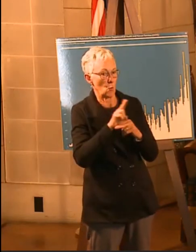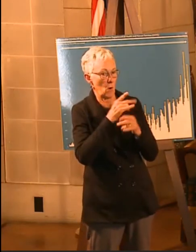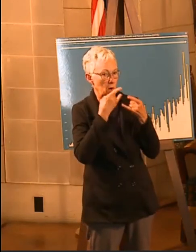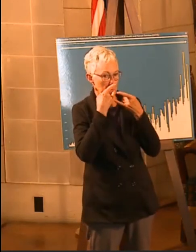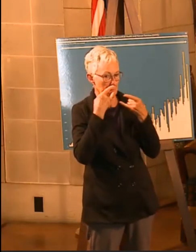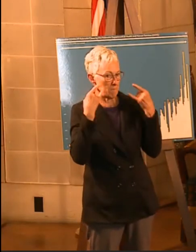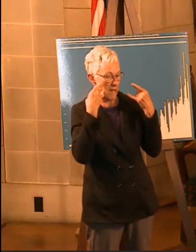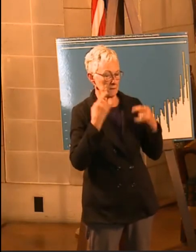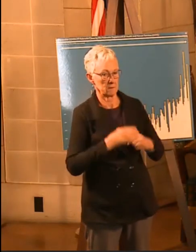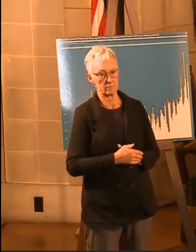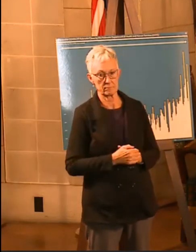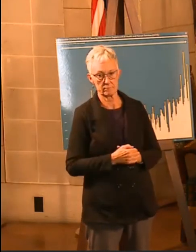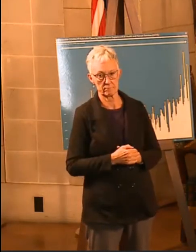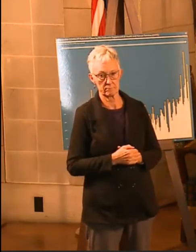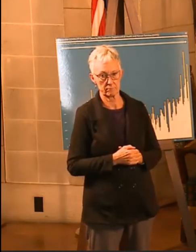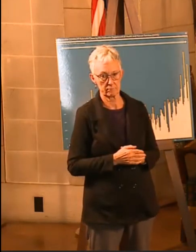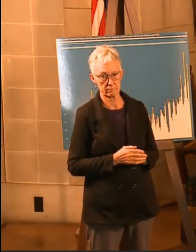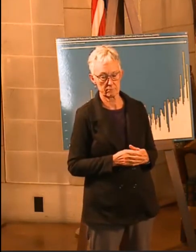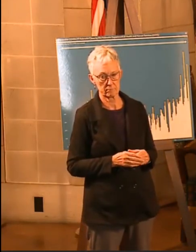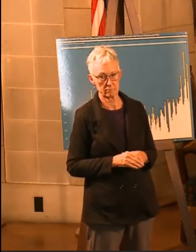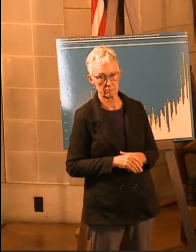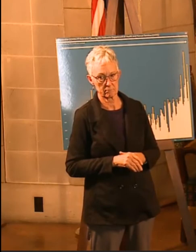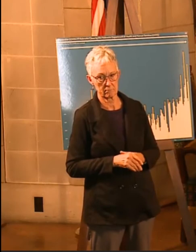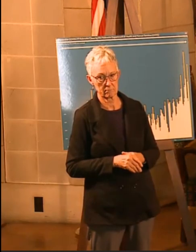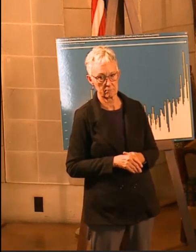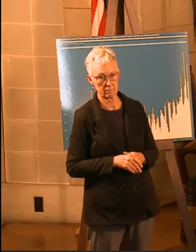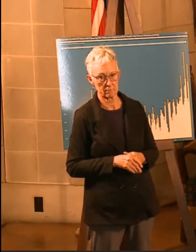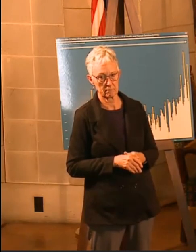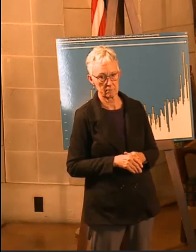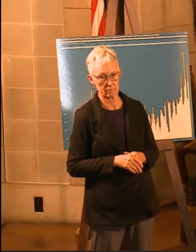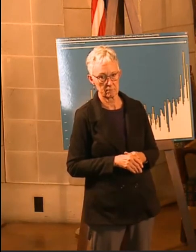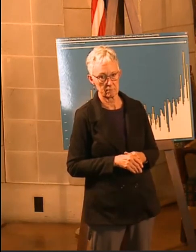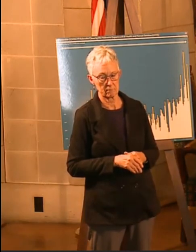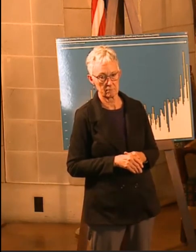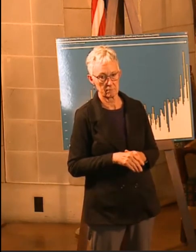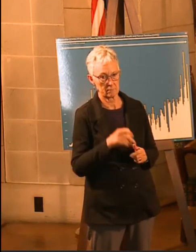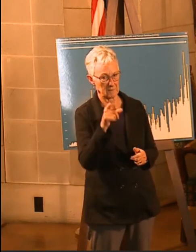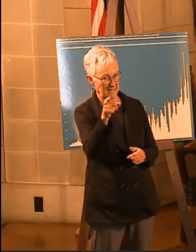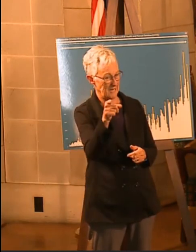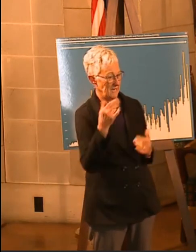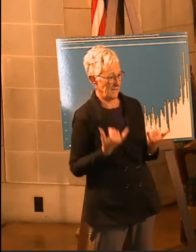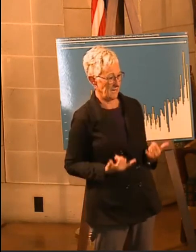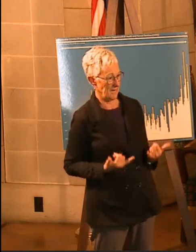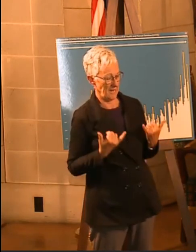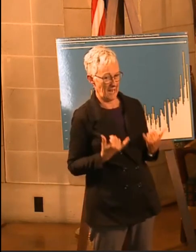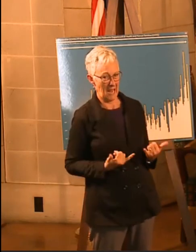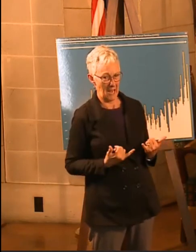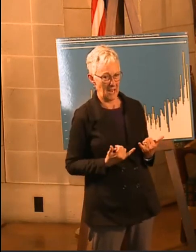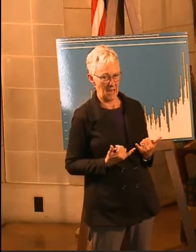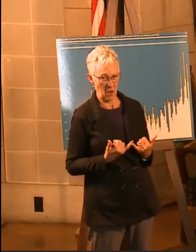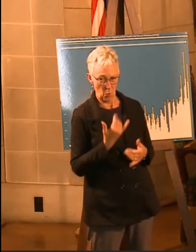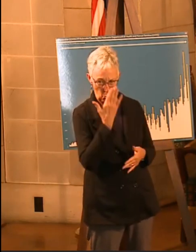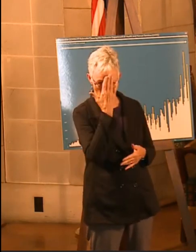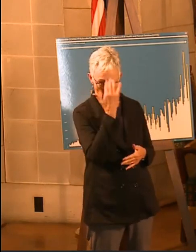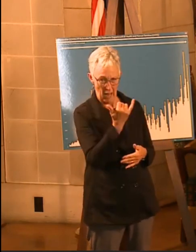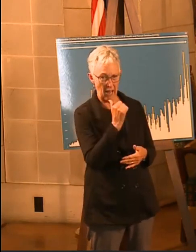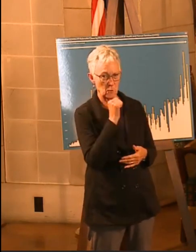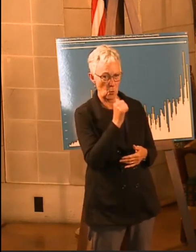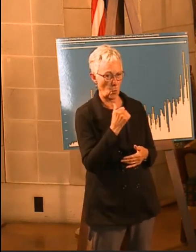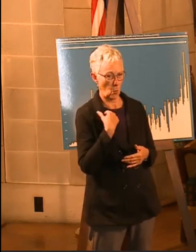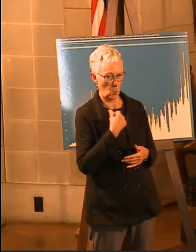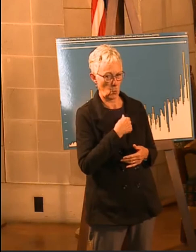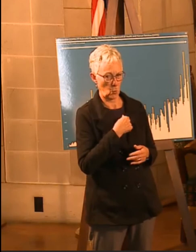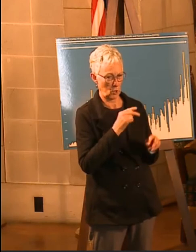Yeah, Andrew. At this point in time, why don't we look at the mass herd immunity, protecting those